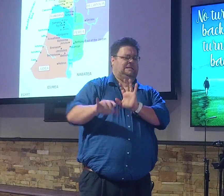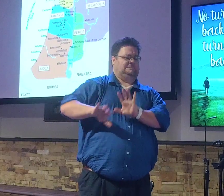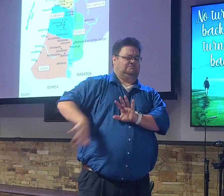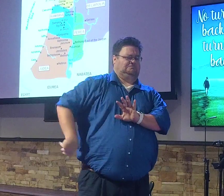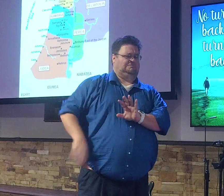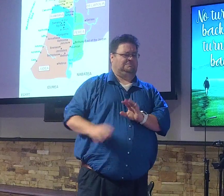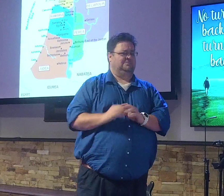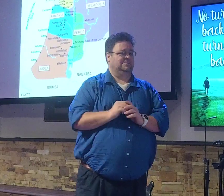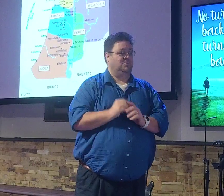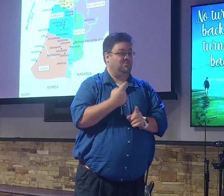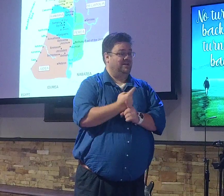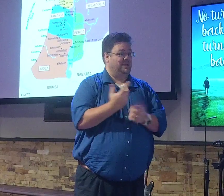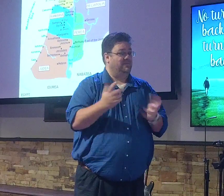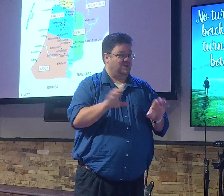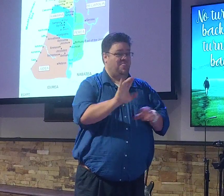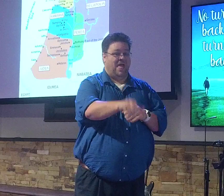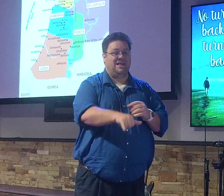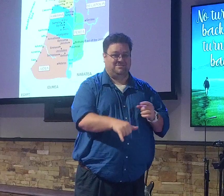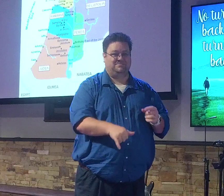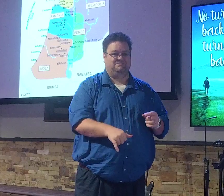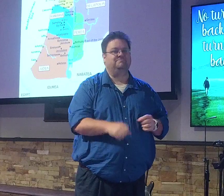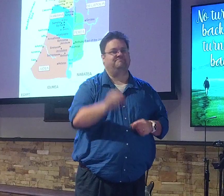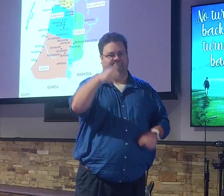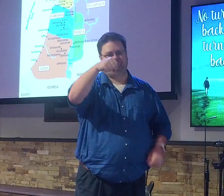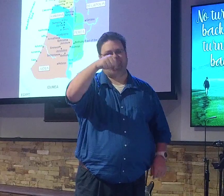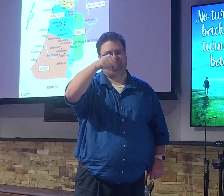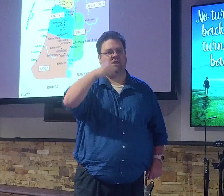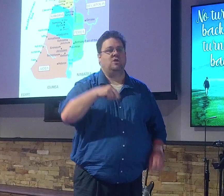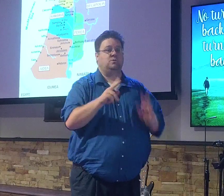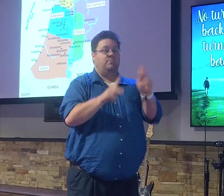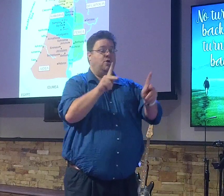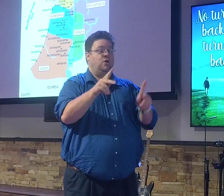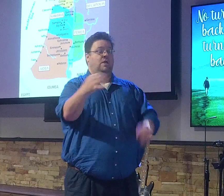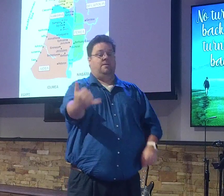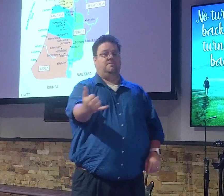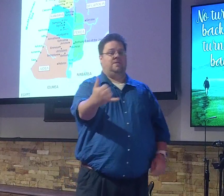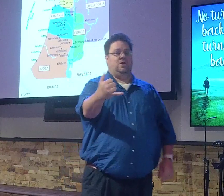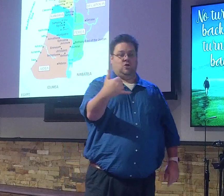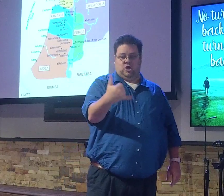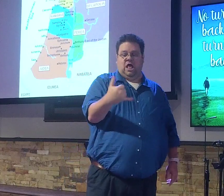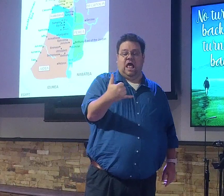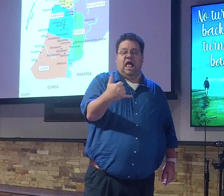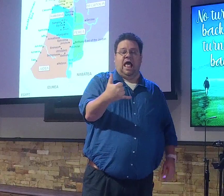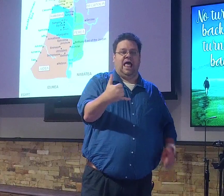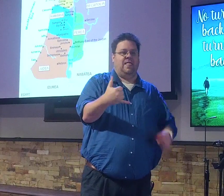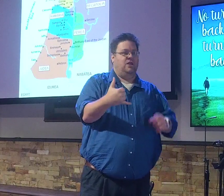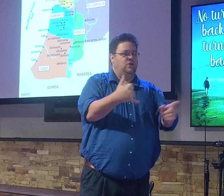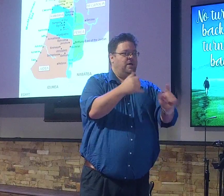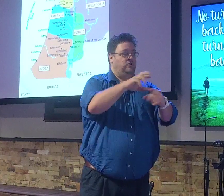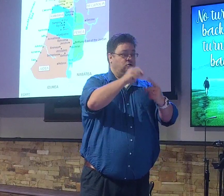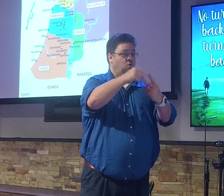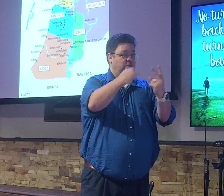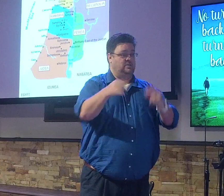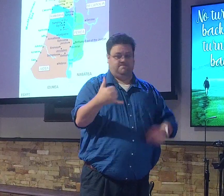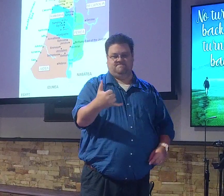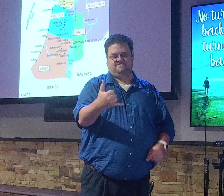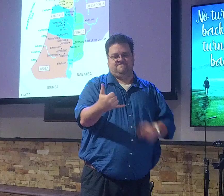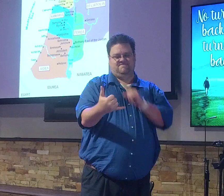Whenever someone calls, right, you've got a choice, right? Every time you get a phone call, you've got a choice. You can either hit